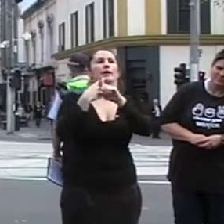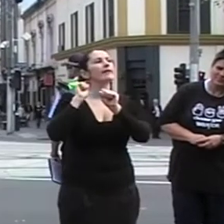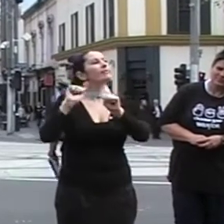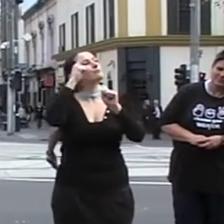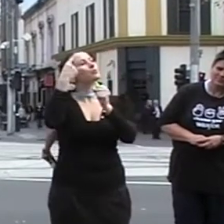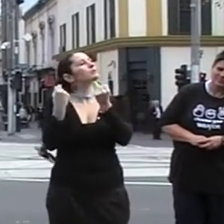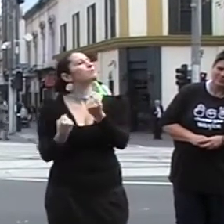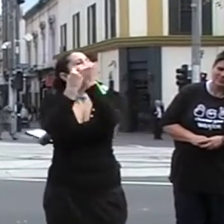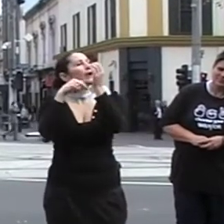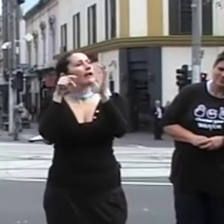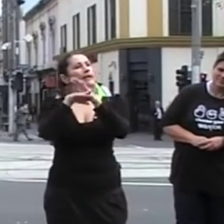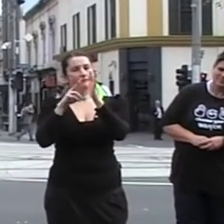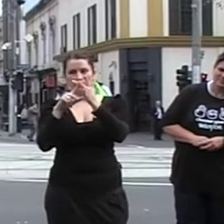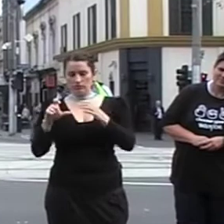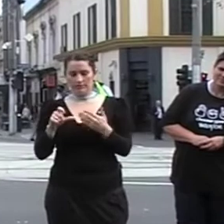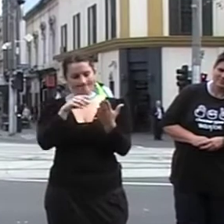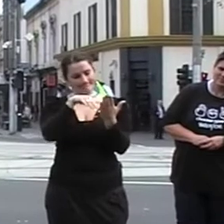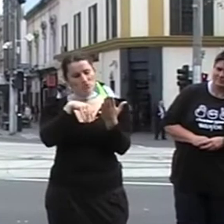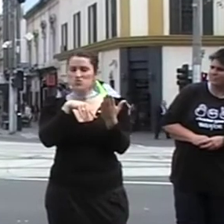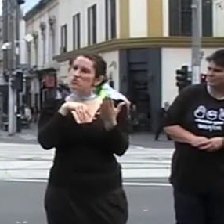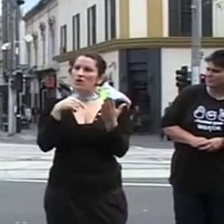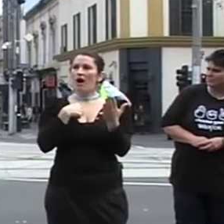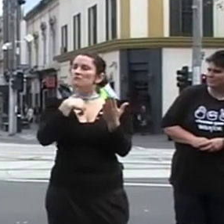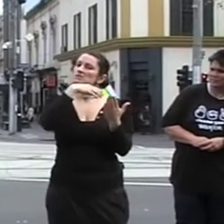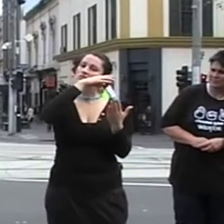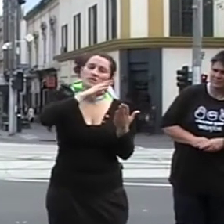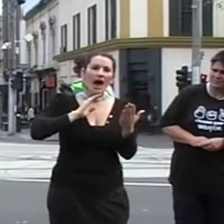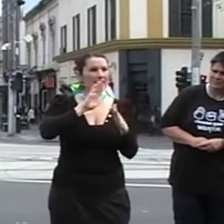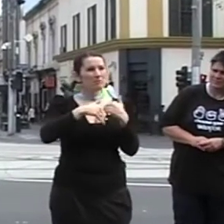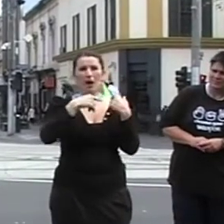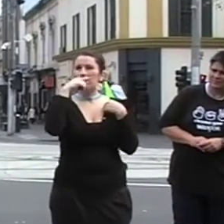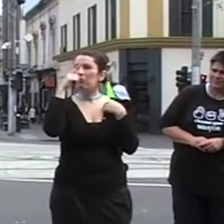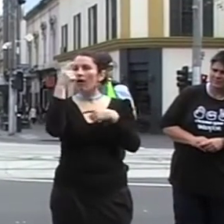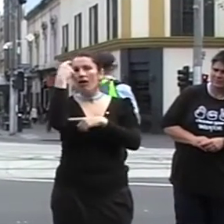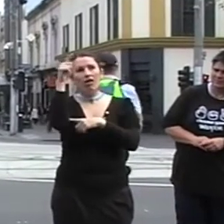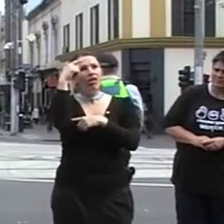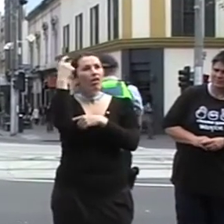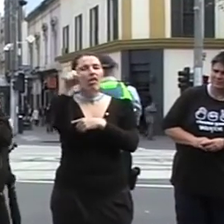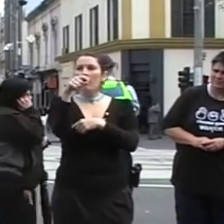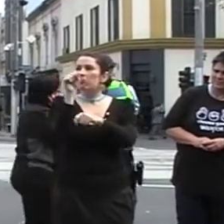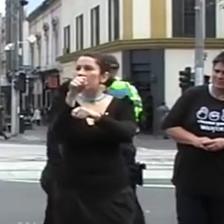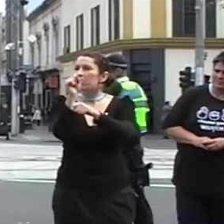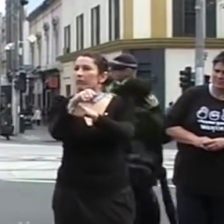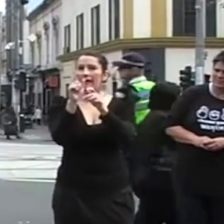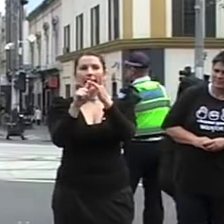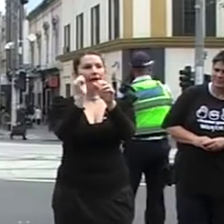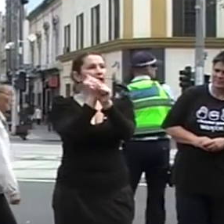I am saddened at the ignorance and short-sightedness that has required you to be here today. I wholeheartedly support your